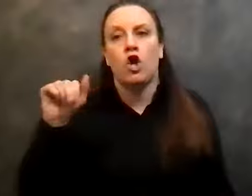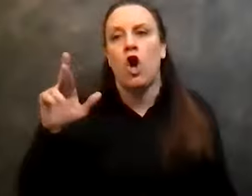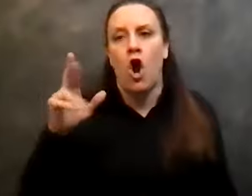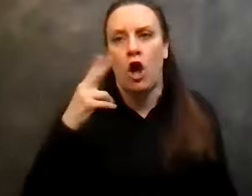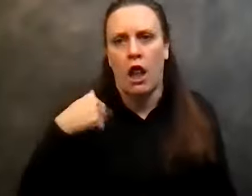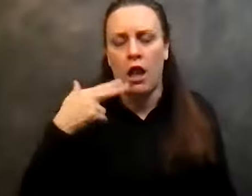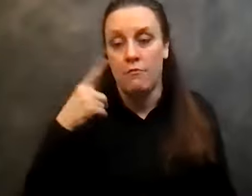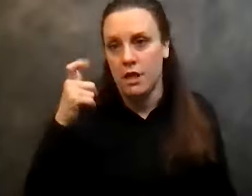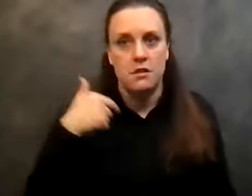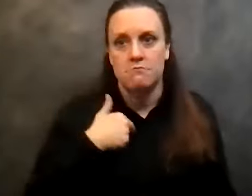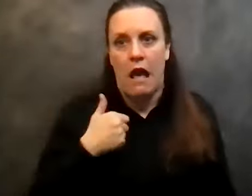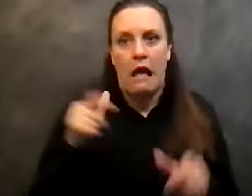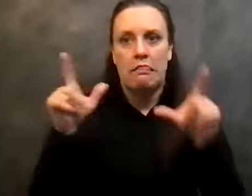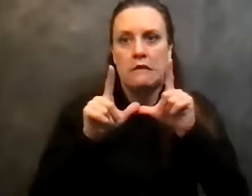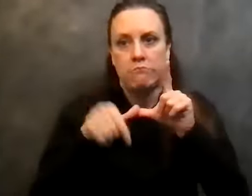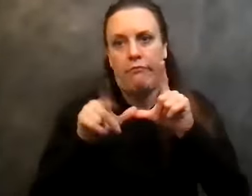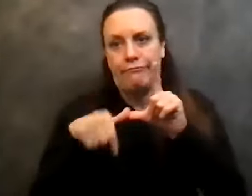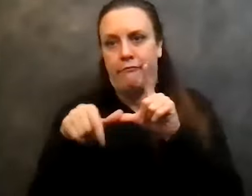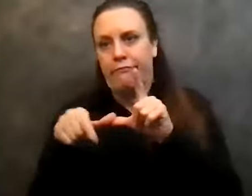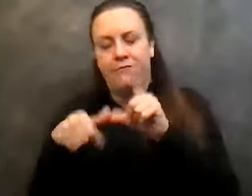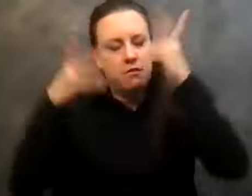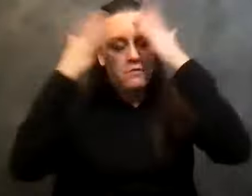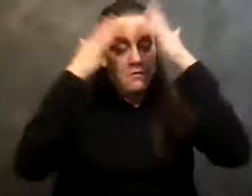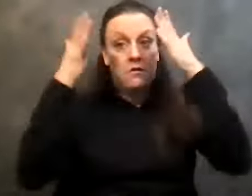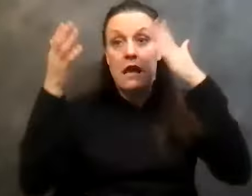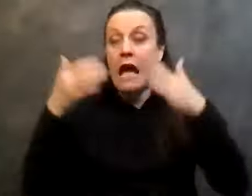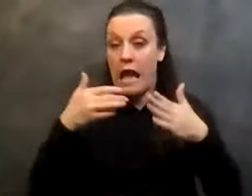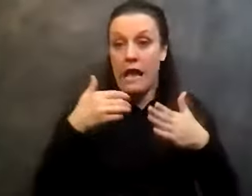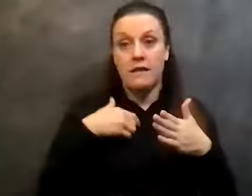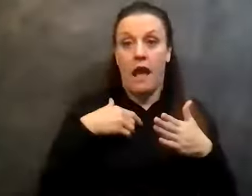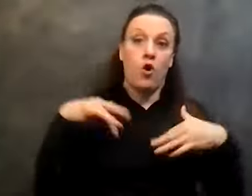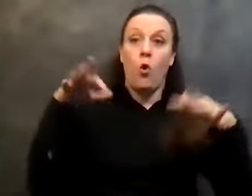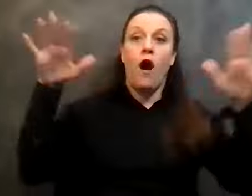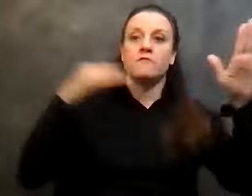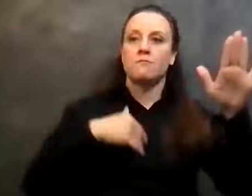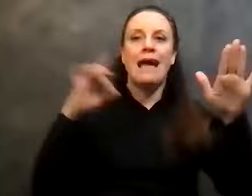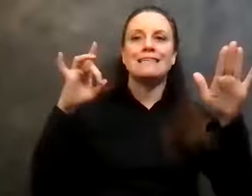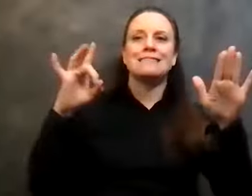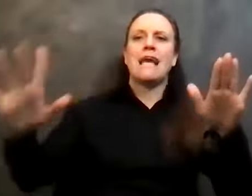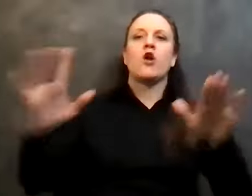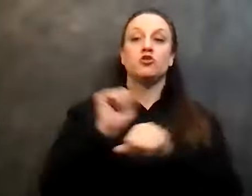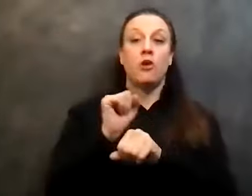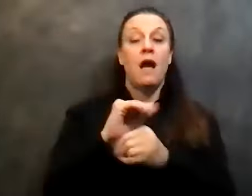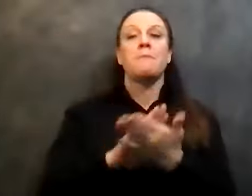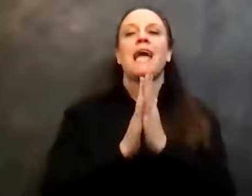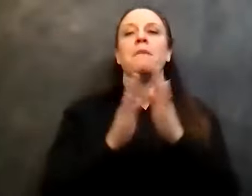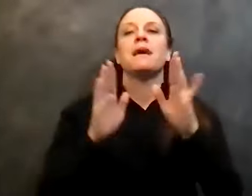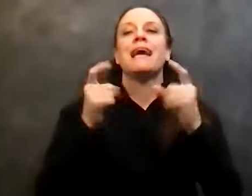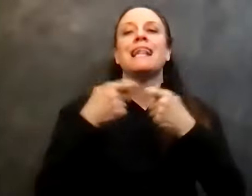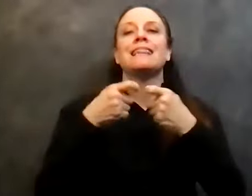my license has been restored. And I go off to my terrible job, I became an electrician somewhere along